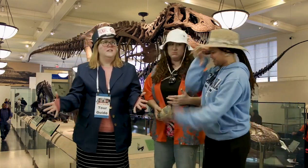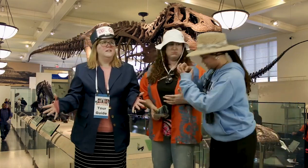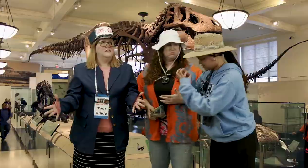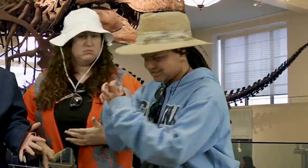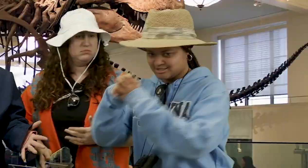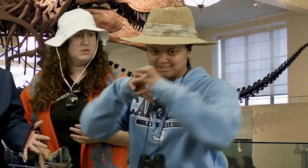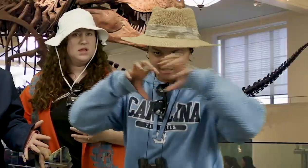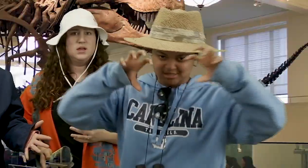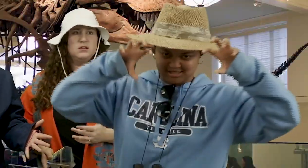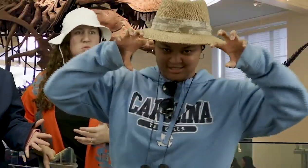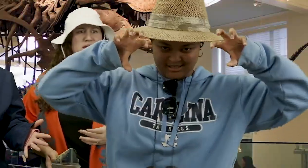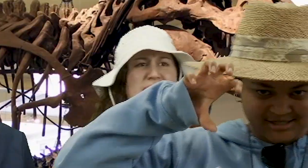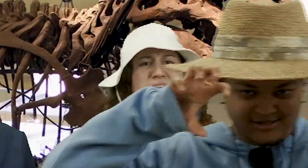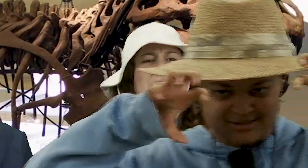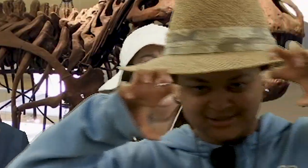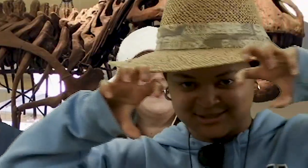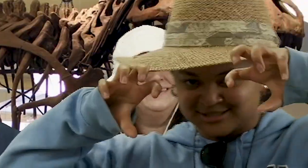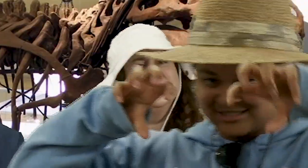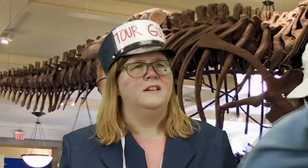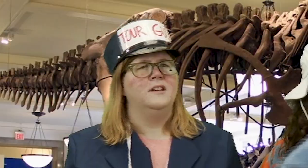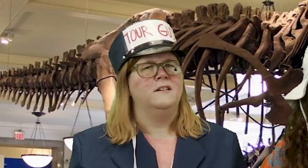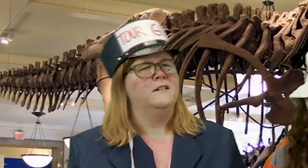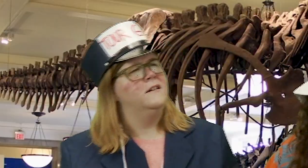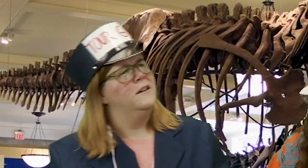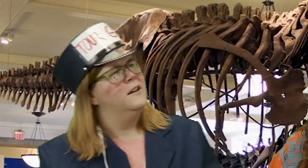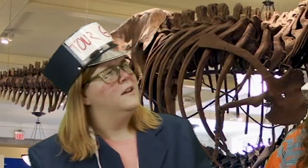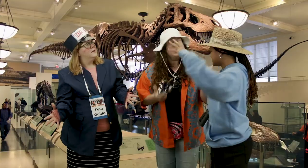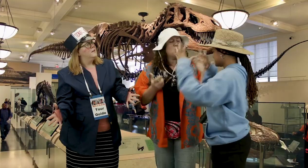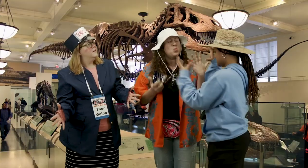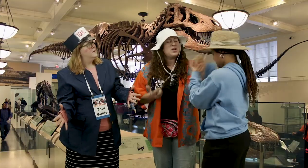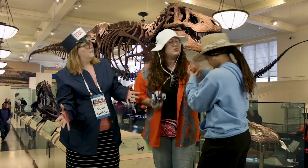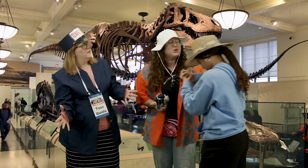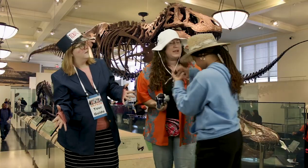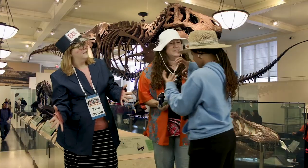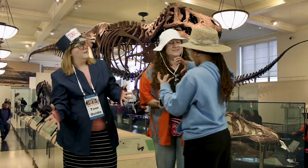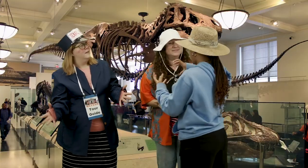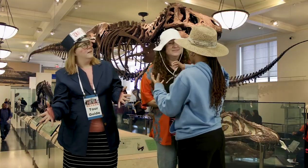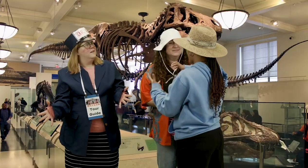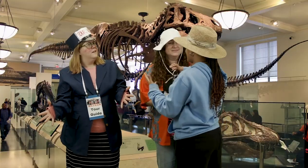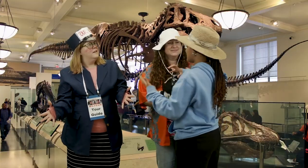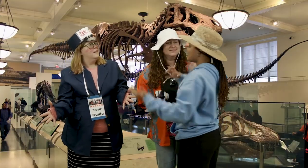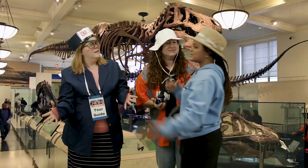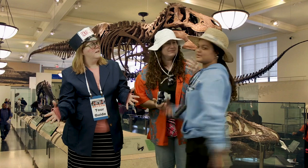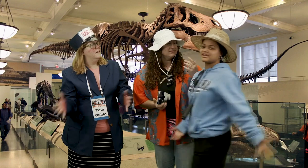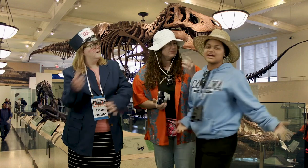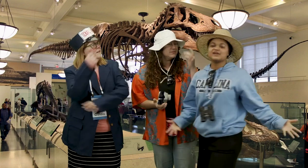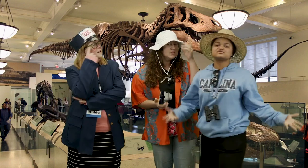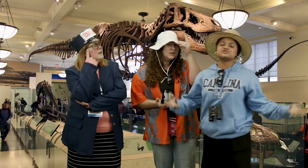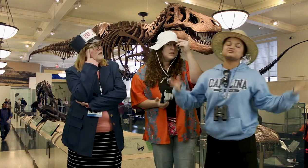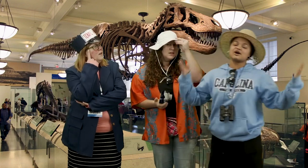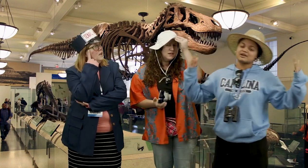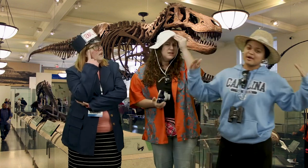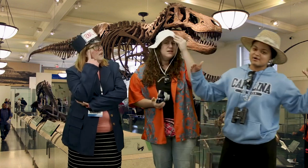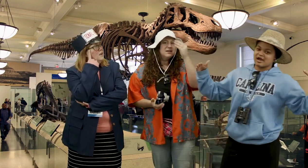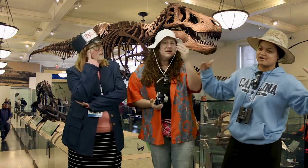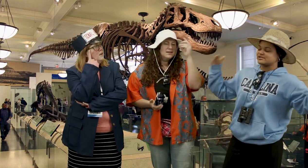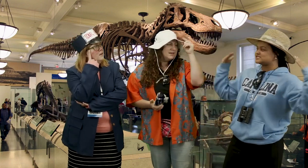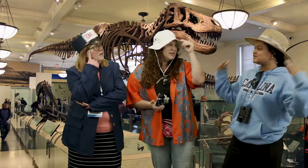Caitlin what what are you doing I I want to be a dinosaur she was talking about how the t